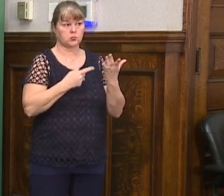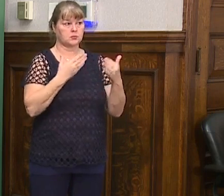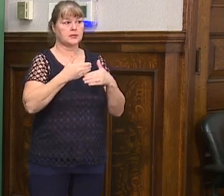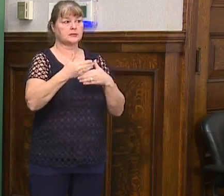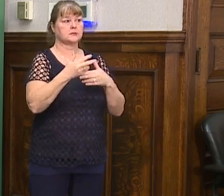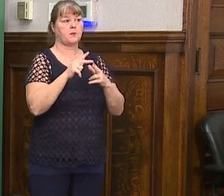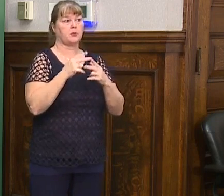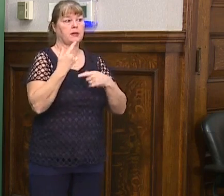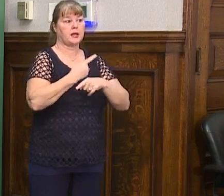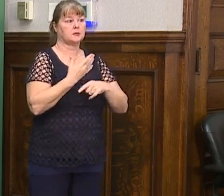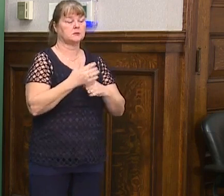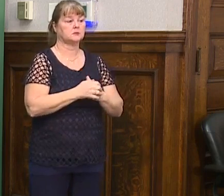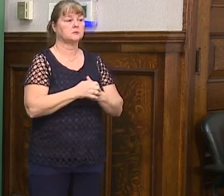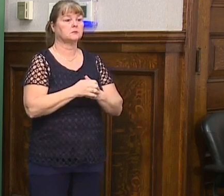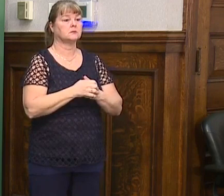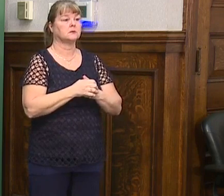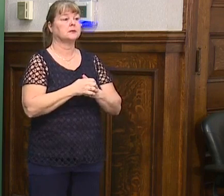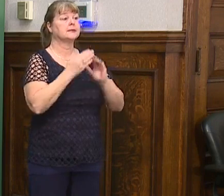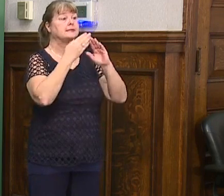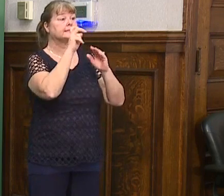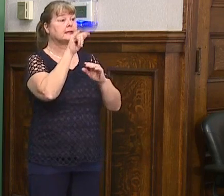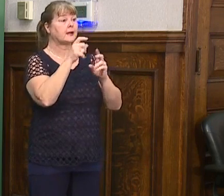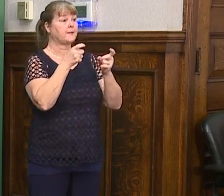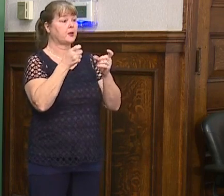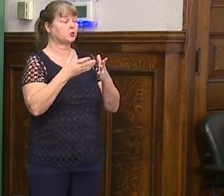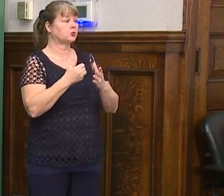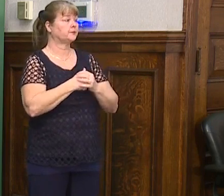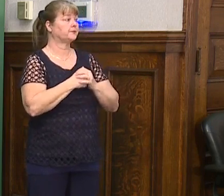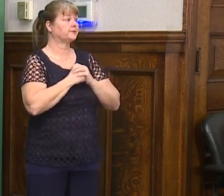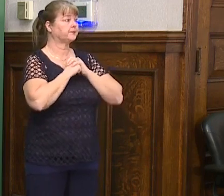next couple of days. Um, the city manager, do you?